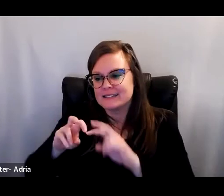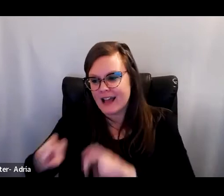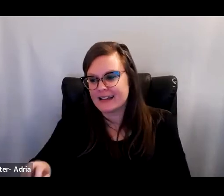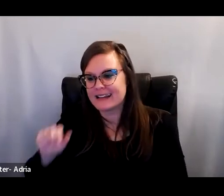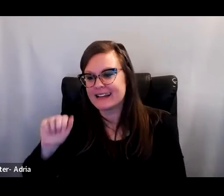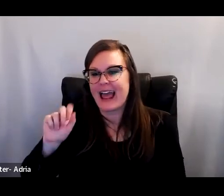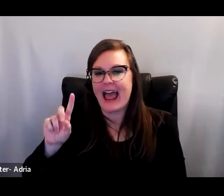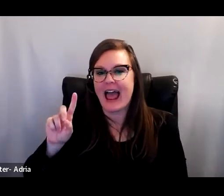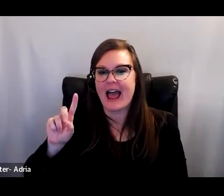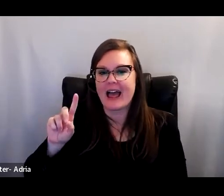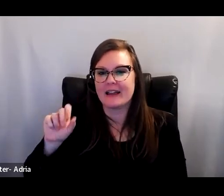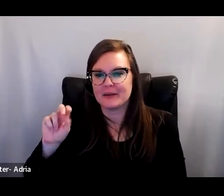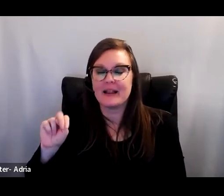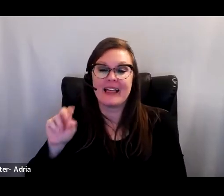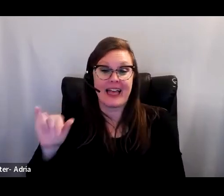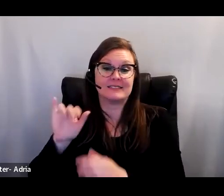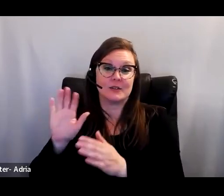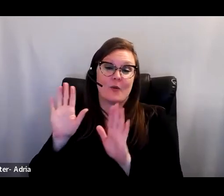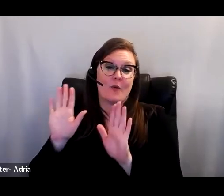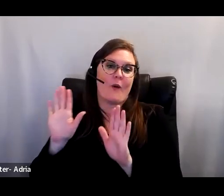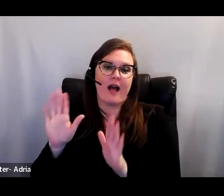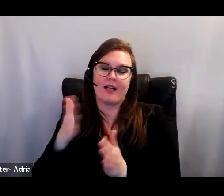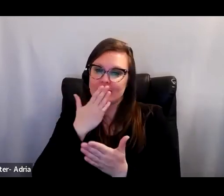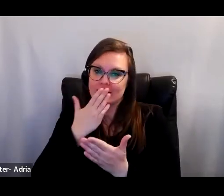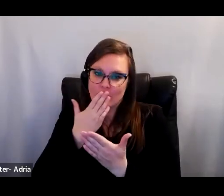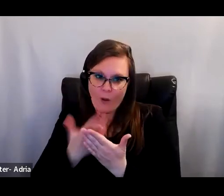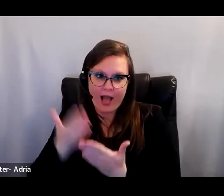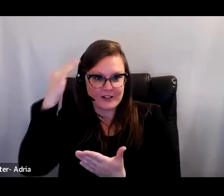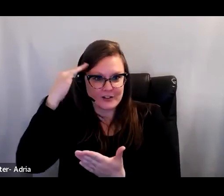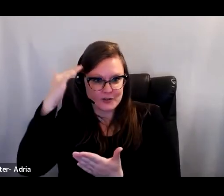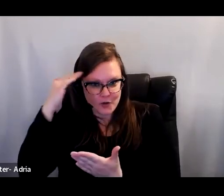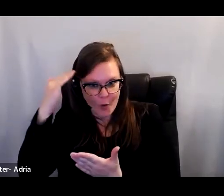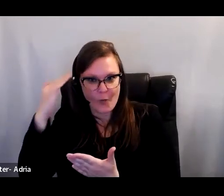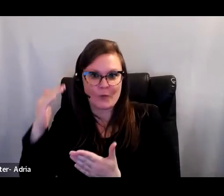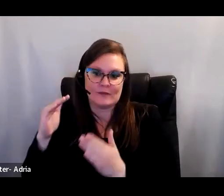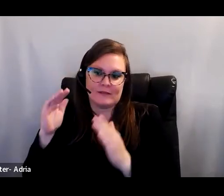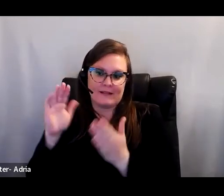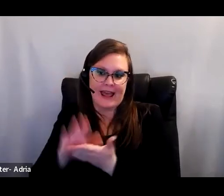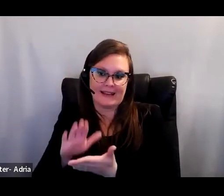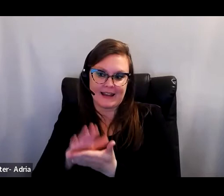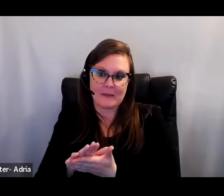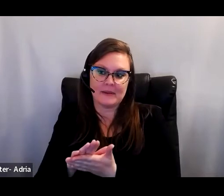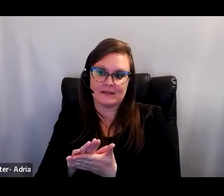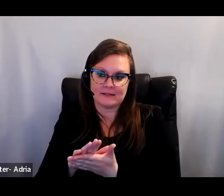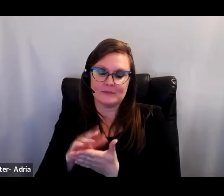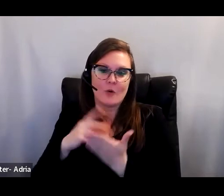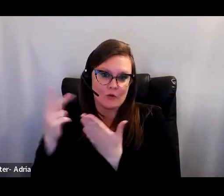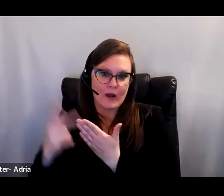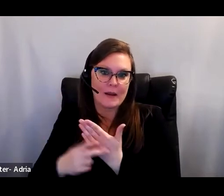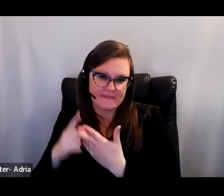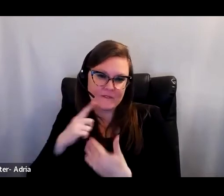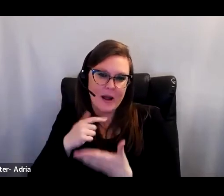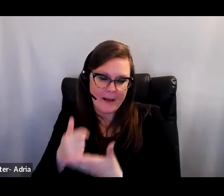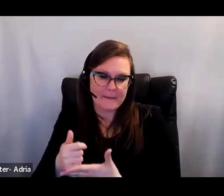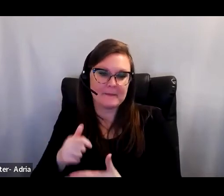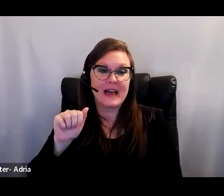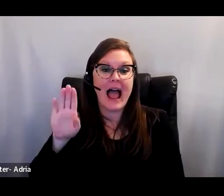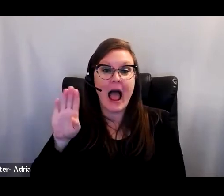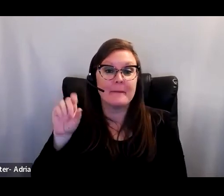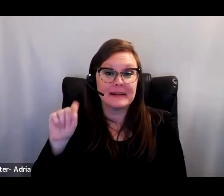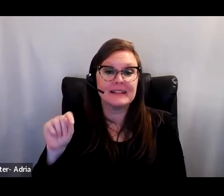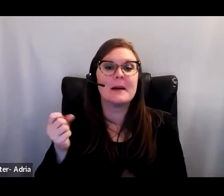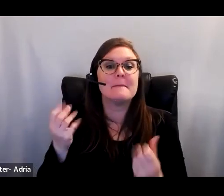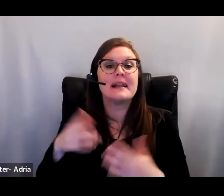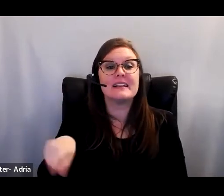college preparatory program aimed at untracking students who show academic promise. At that time, AVID students were primarily low-income